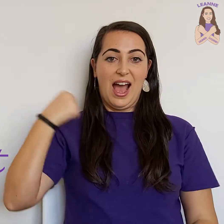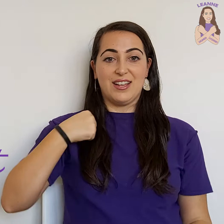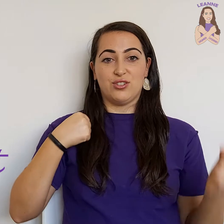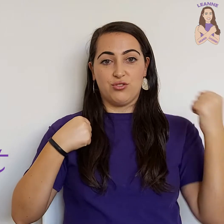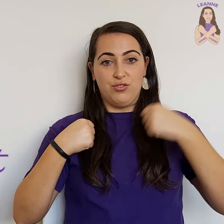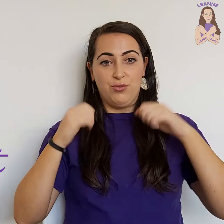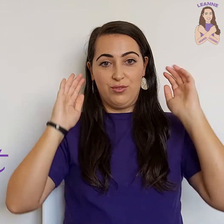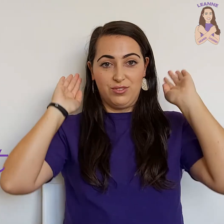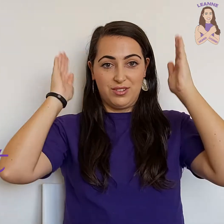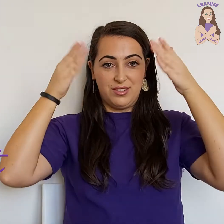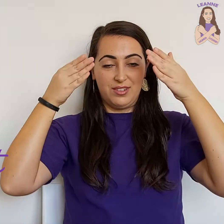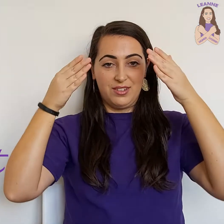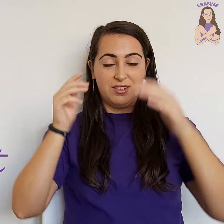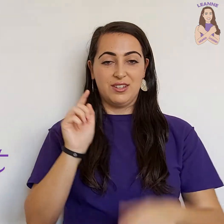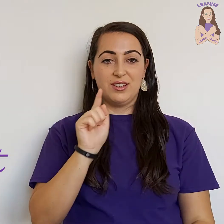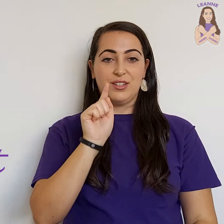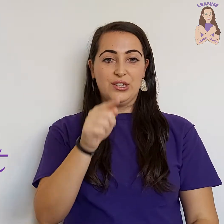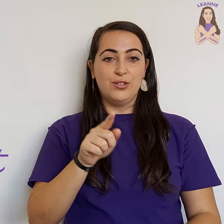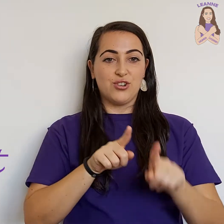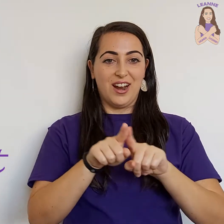astronaut. You try.